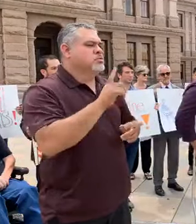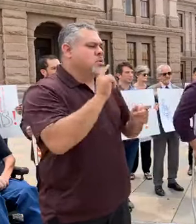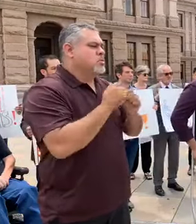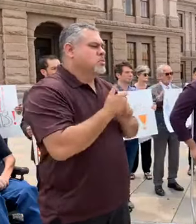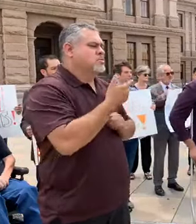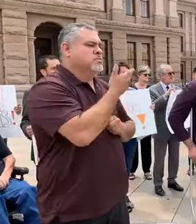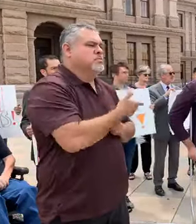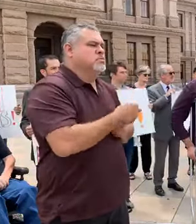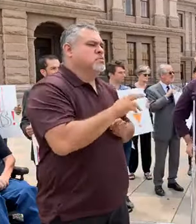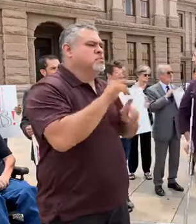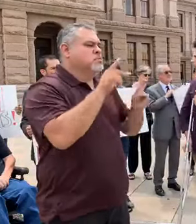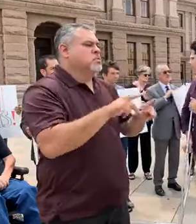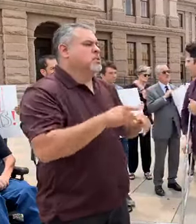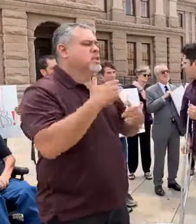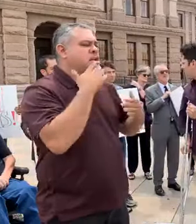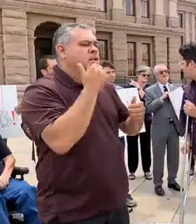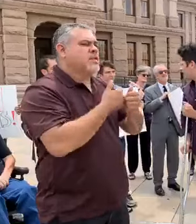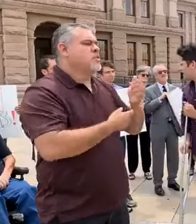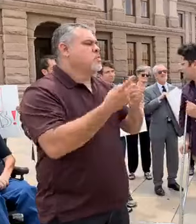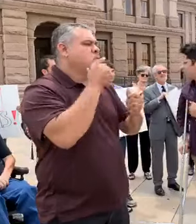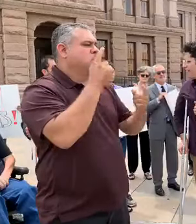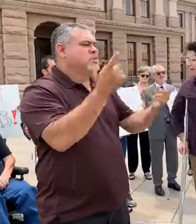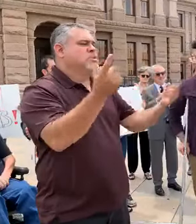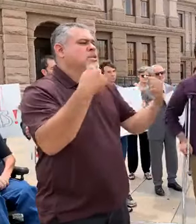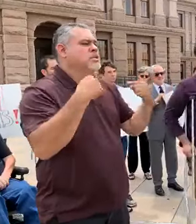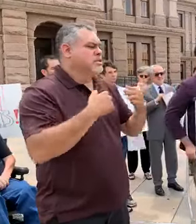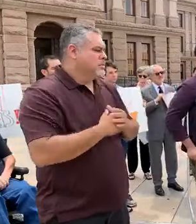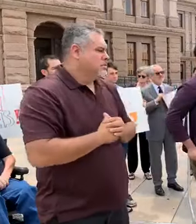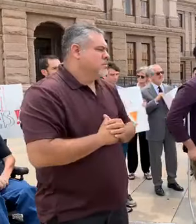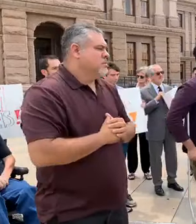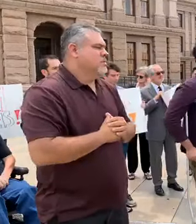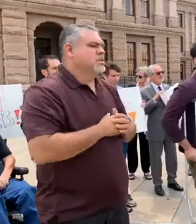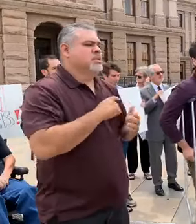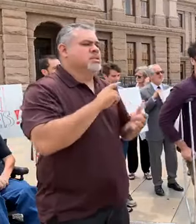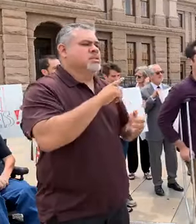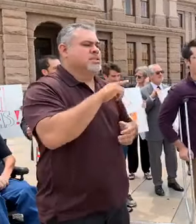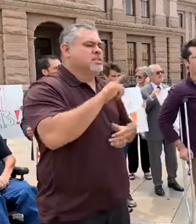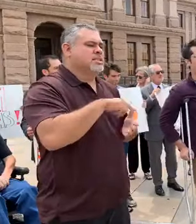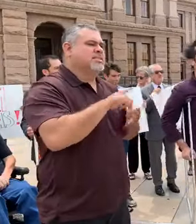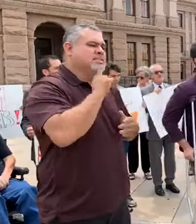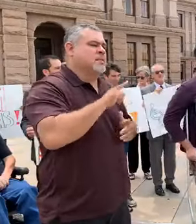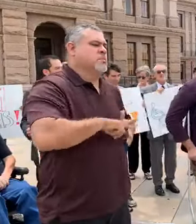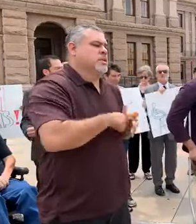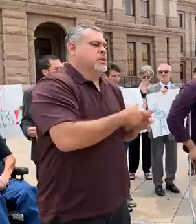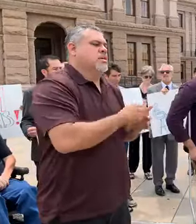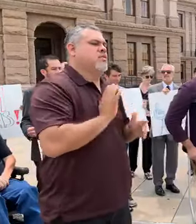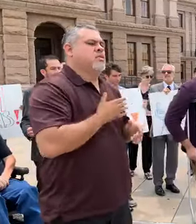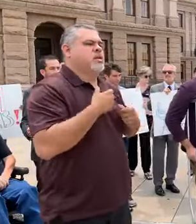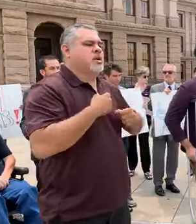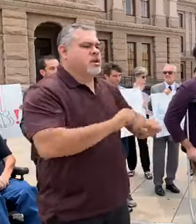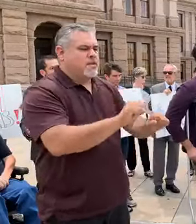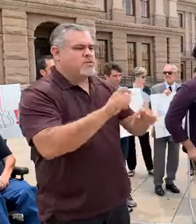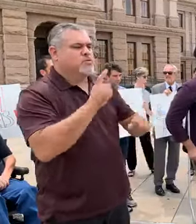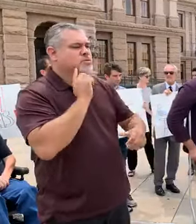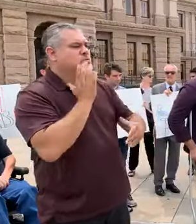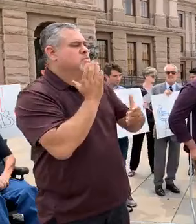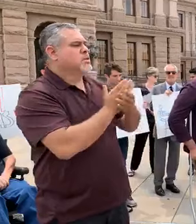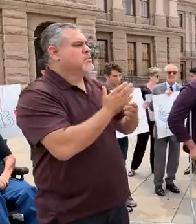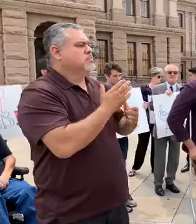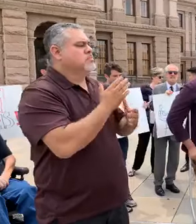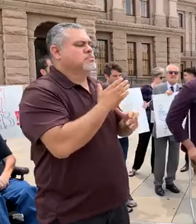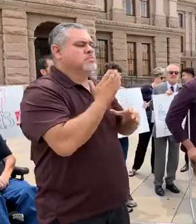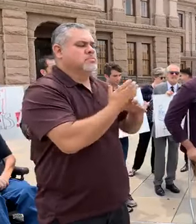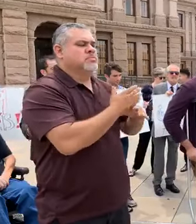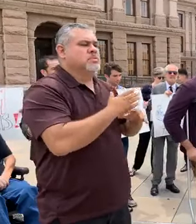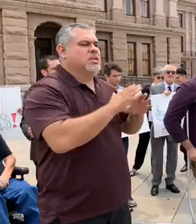me or with the person. And thank you to everyone who attended. Like we said, this is just the beginning of our efforts to stop the House of Representatives from